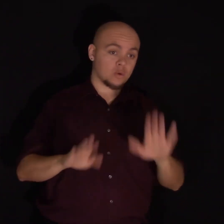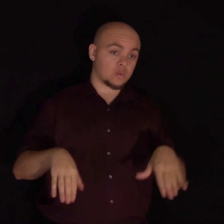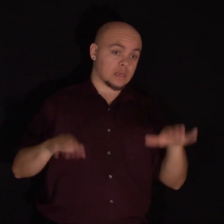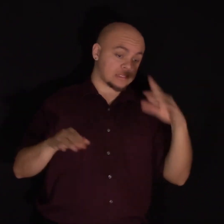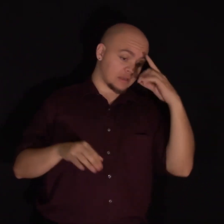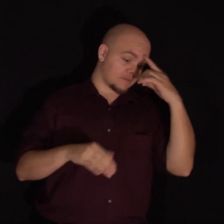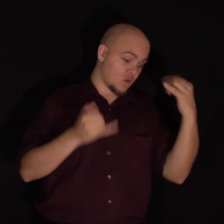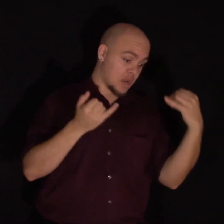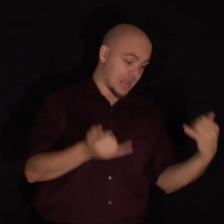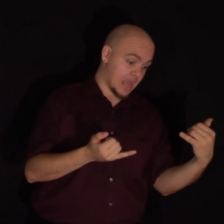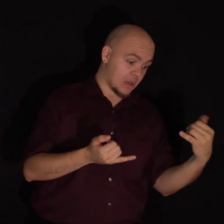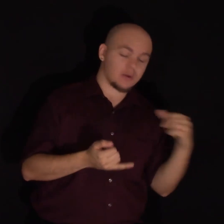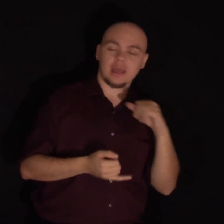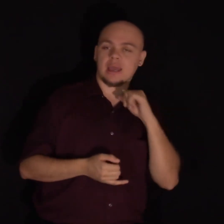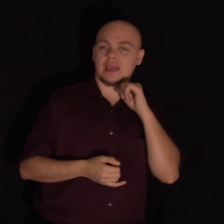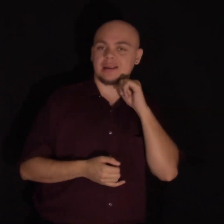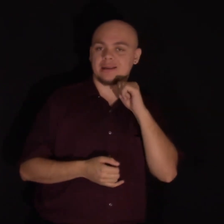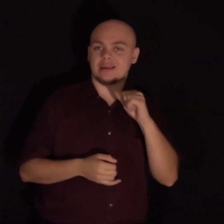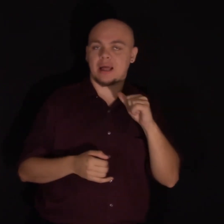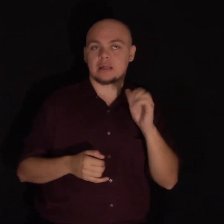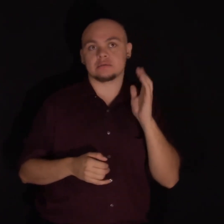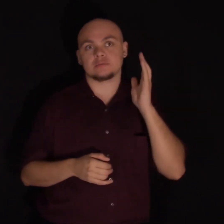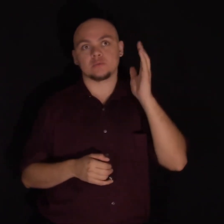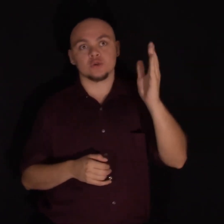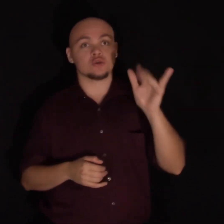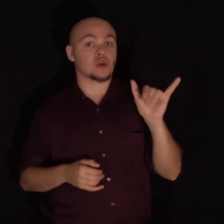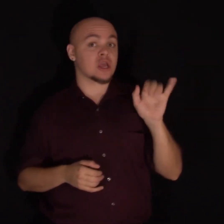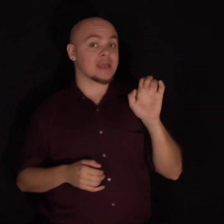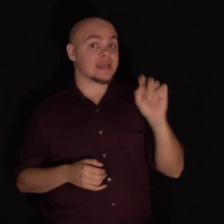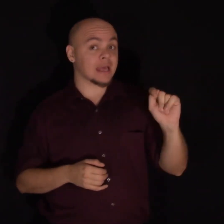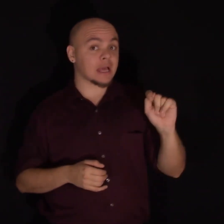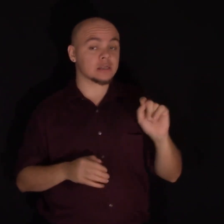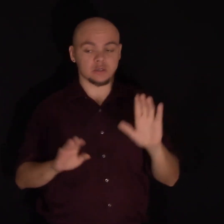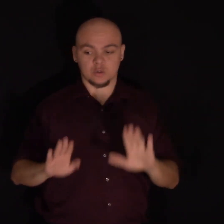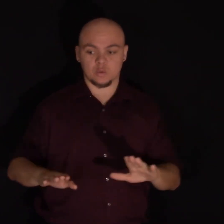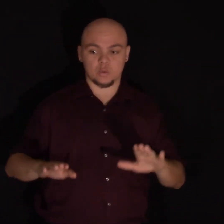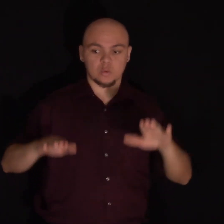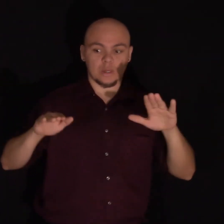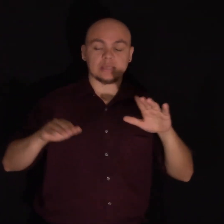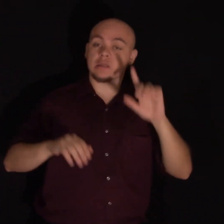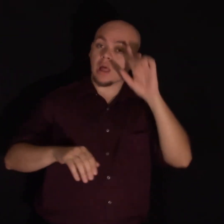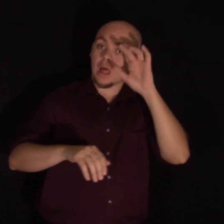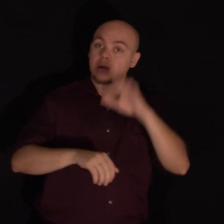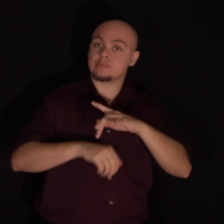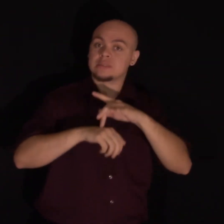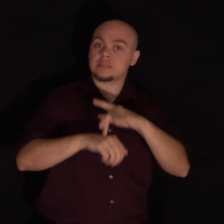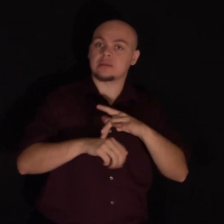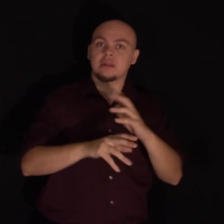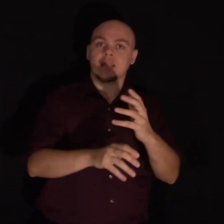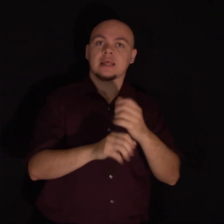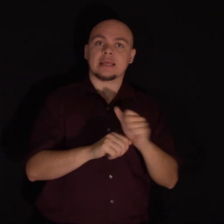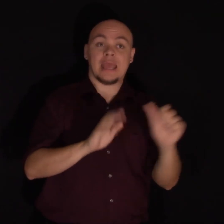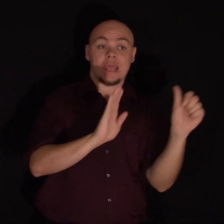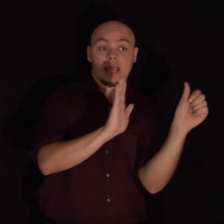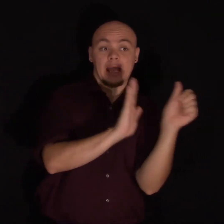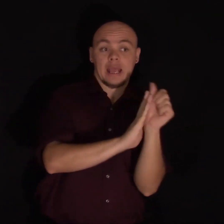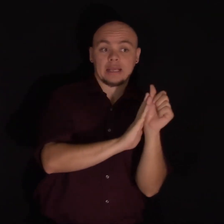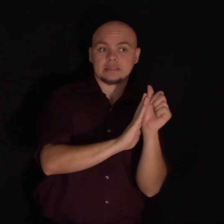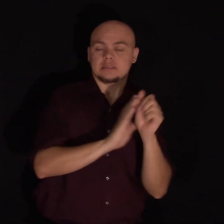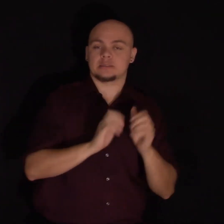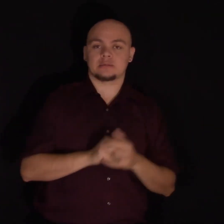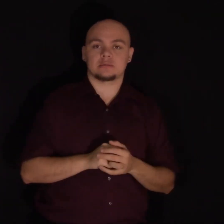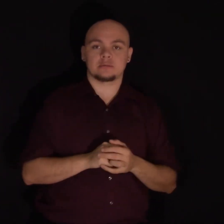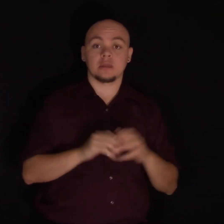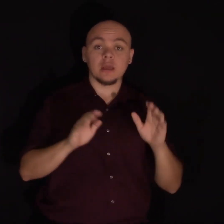of yet? Are we raising kids who are obsessed with getting A's? Are we raising